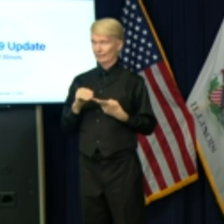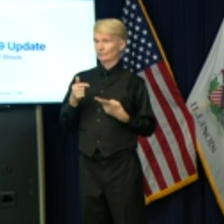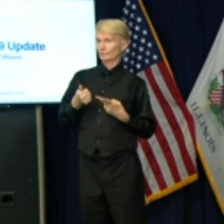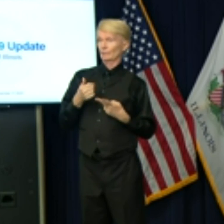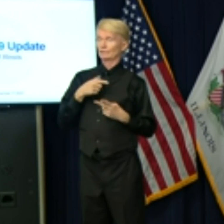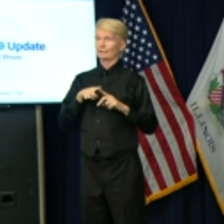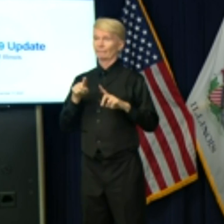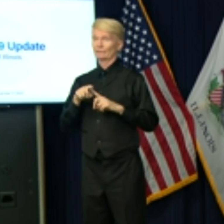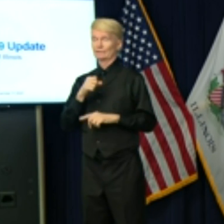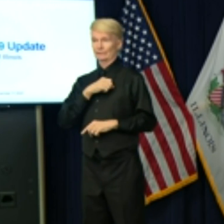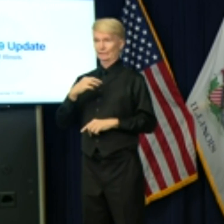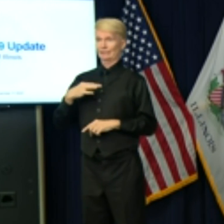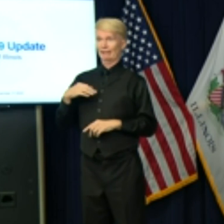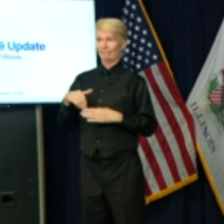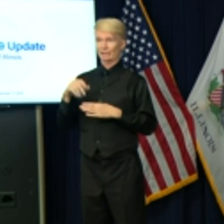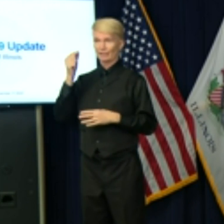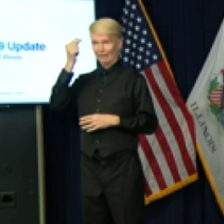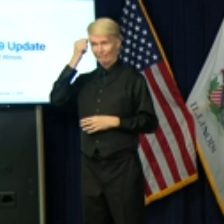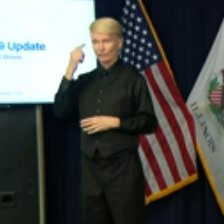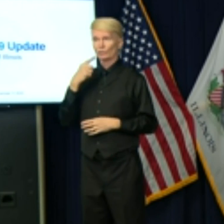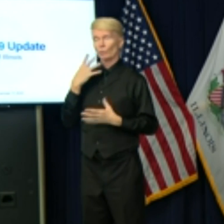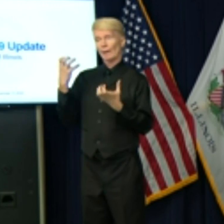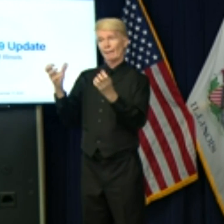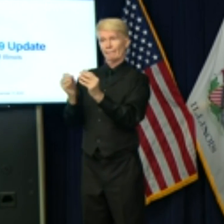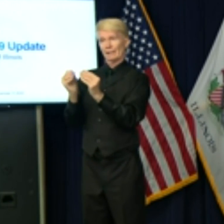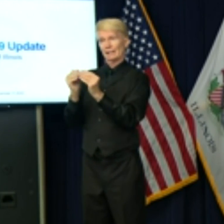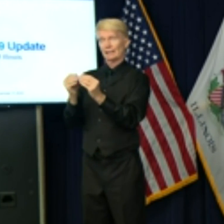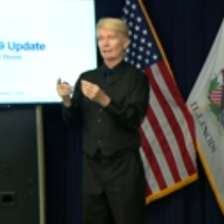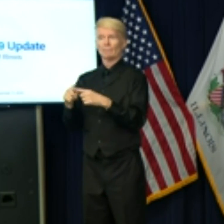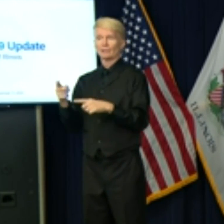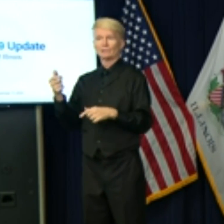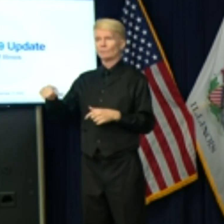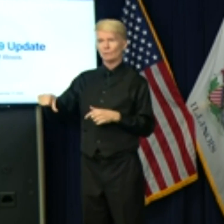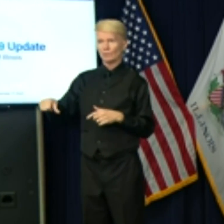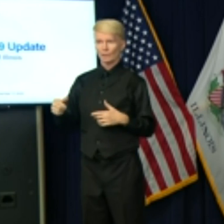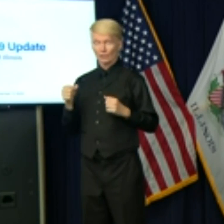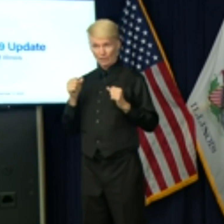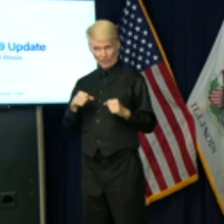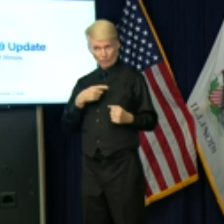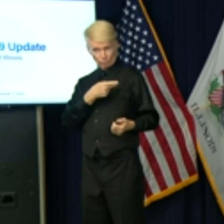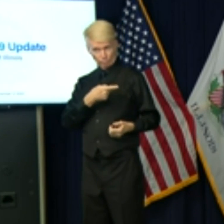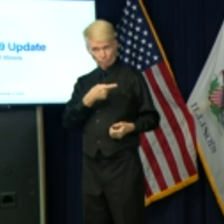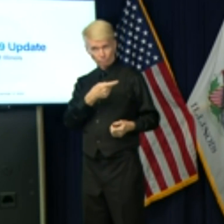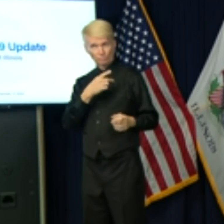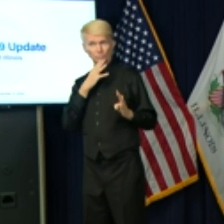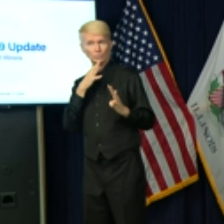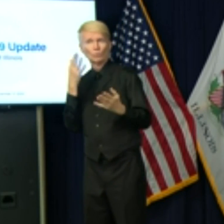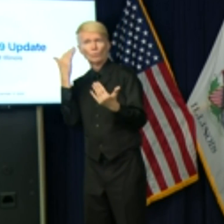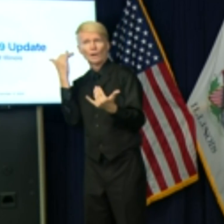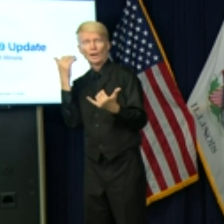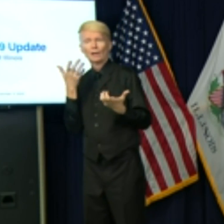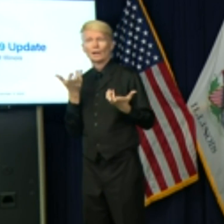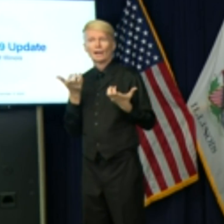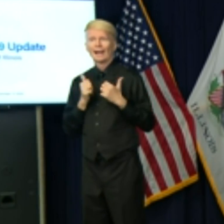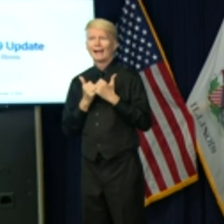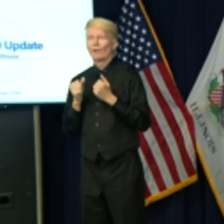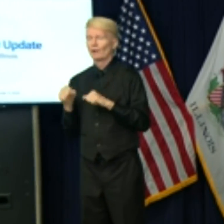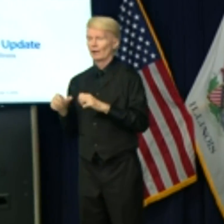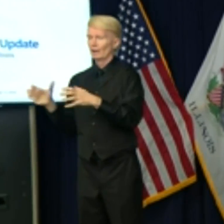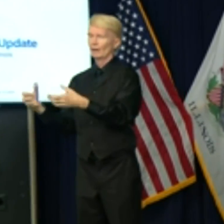to discuss on how to move forward, but that request has been denied. Can the governor or Dr. Ezeke address this, and how are they expected to move forward without?